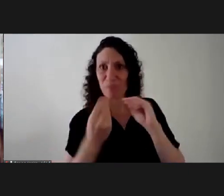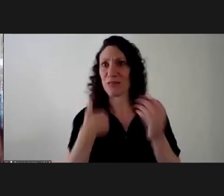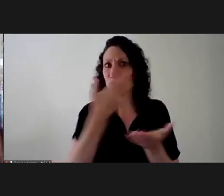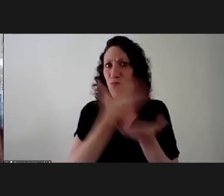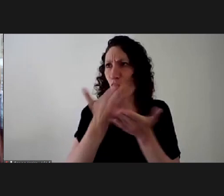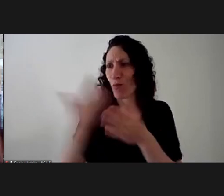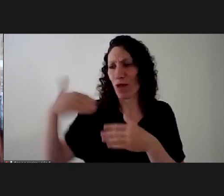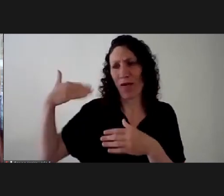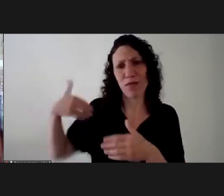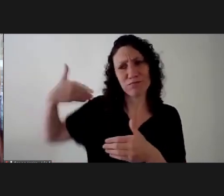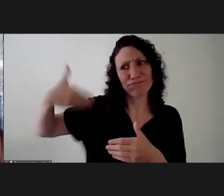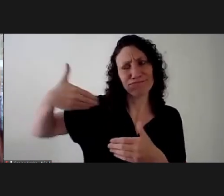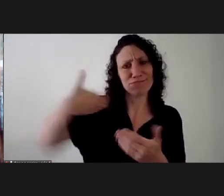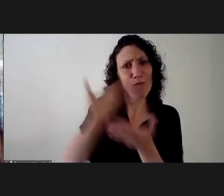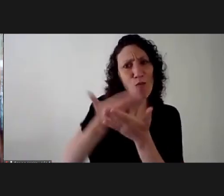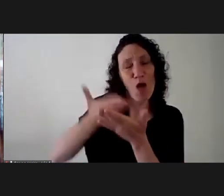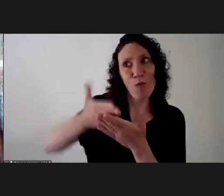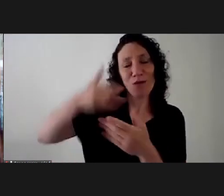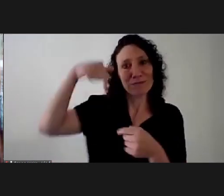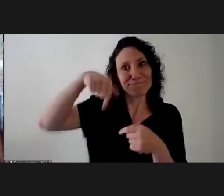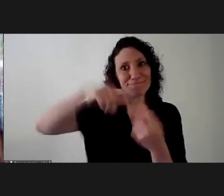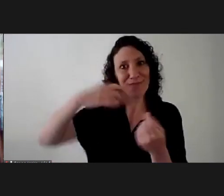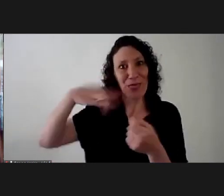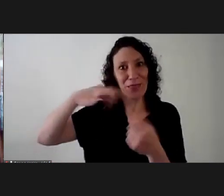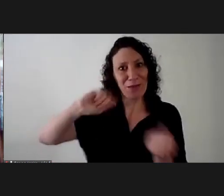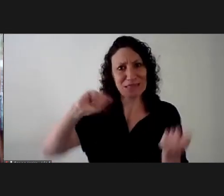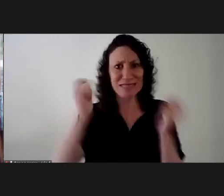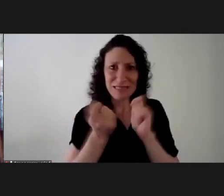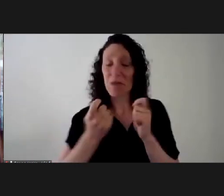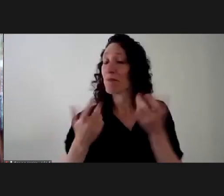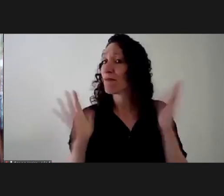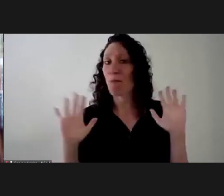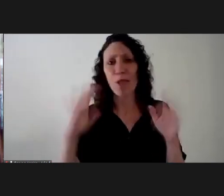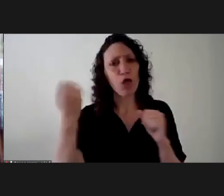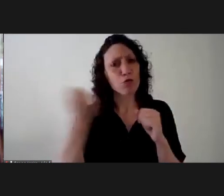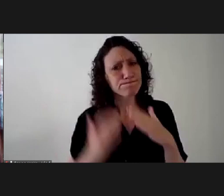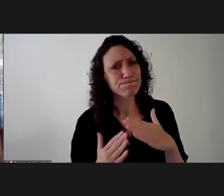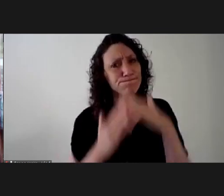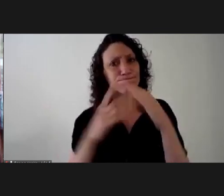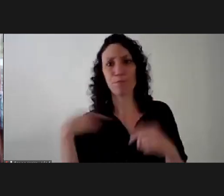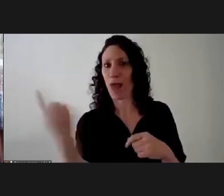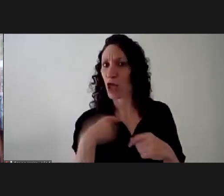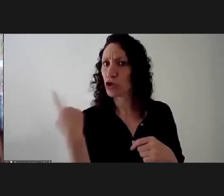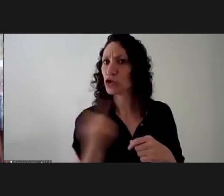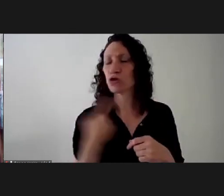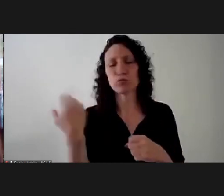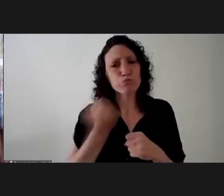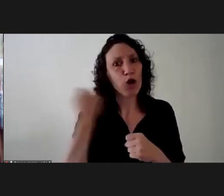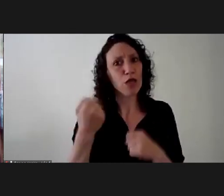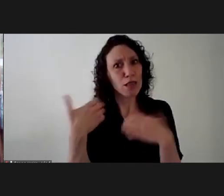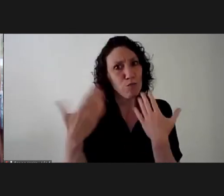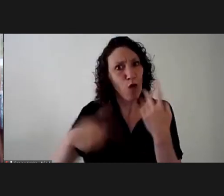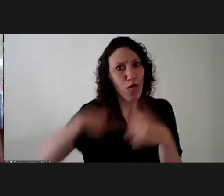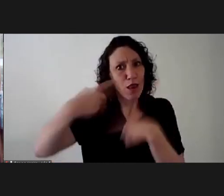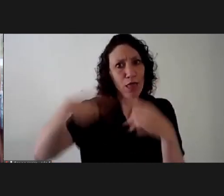changes in terms of the proposals that are usually part of it also for the forum but it was an essential thing for us to provide